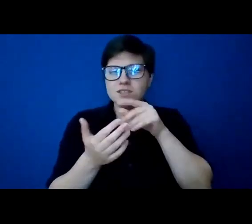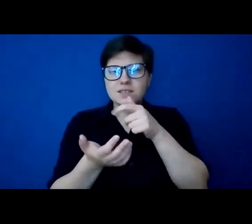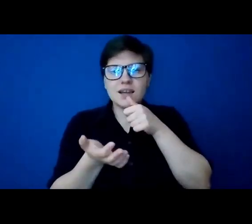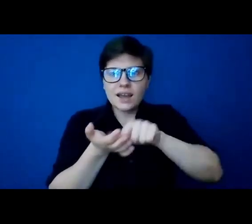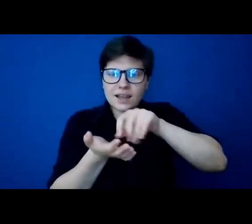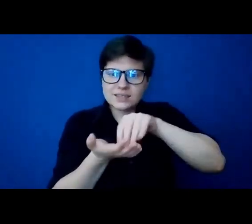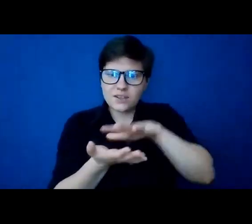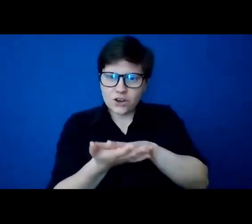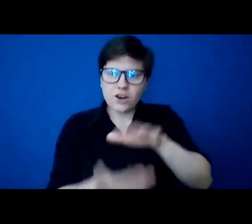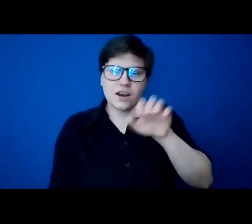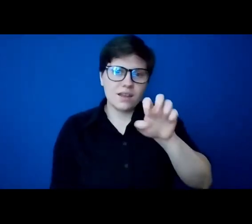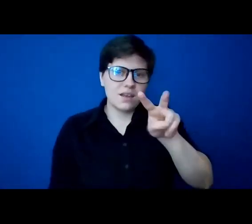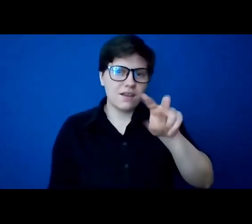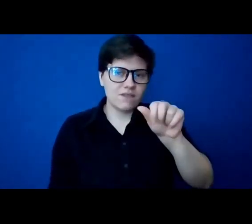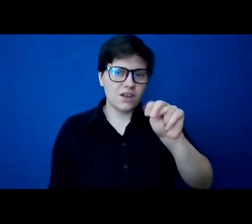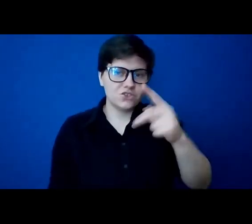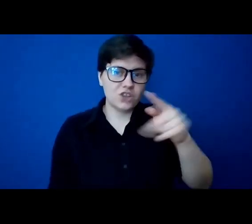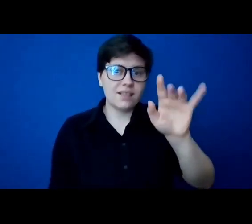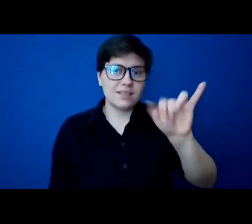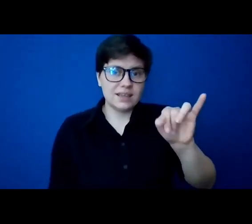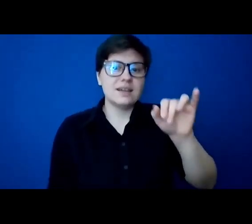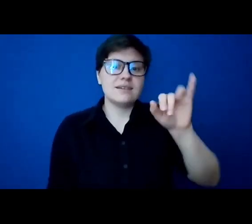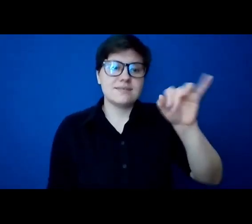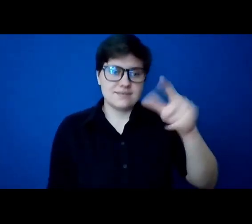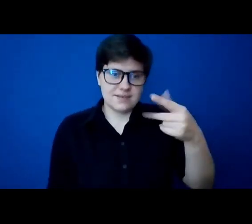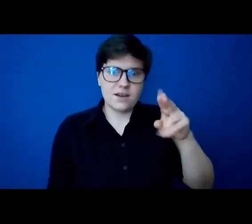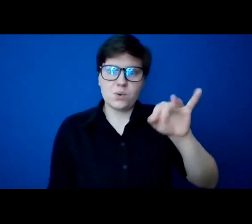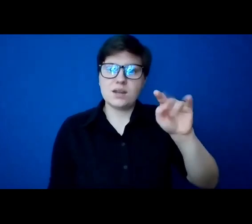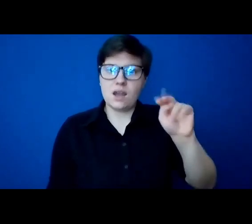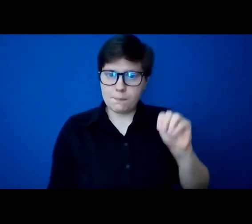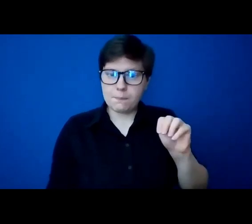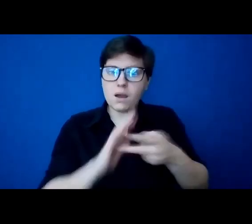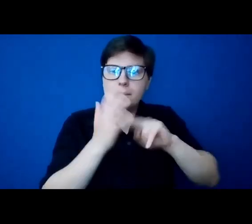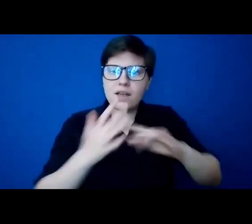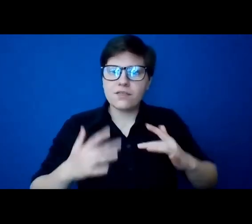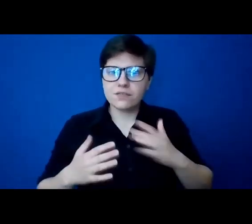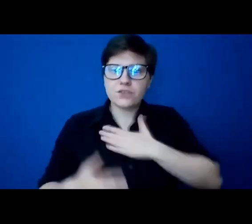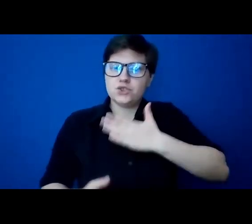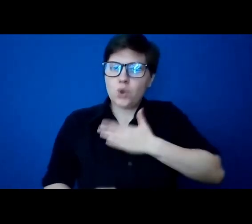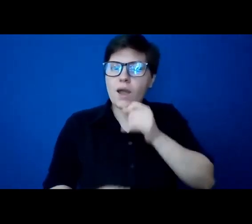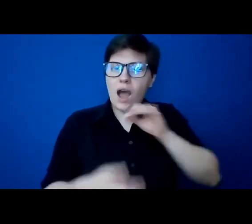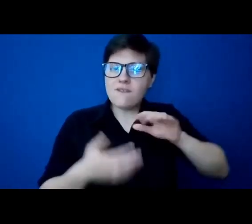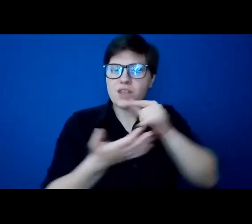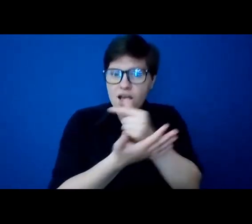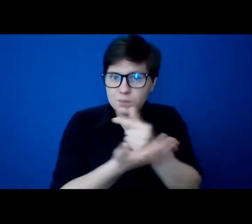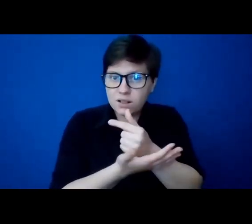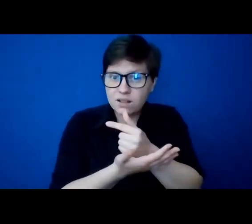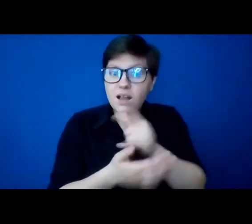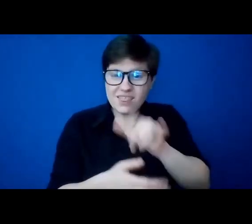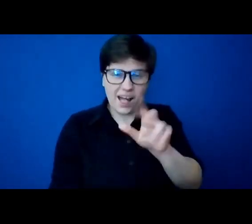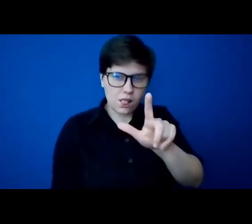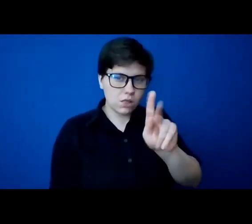Evangelii Gaudium talks about the joy of the gospel. Even in the scene in Luke two, it said,